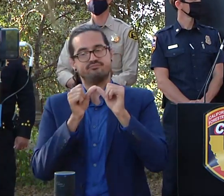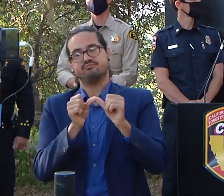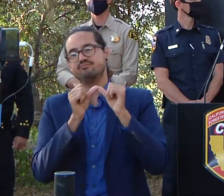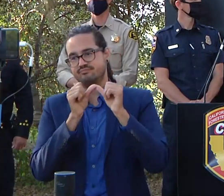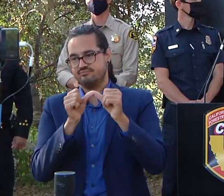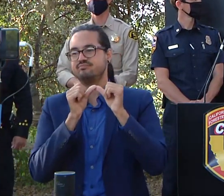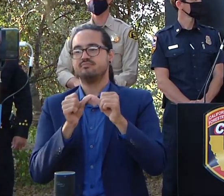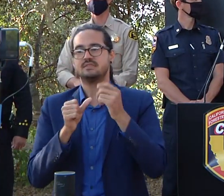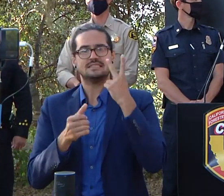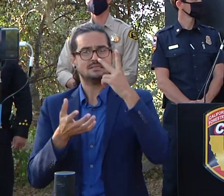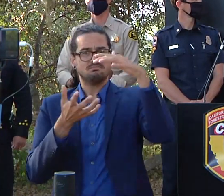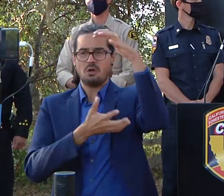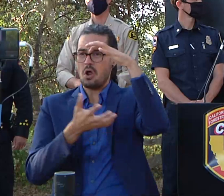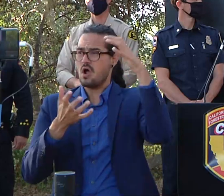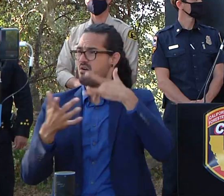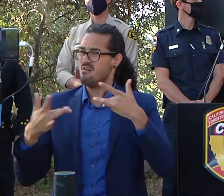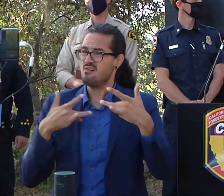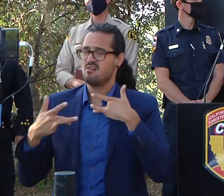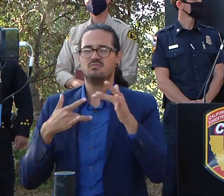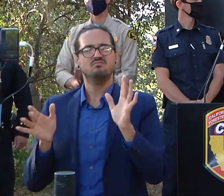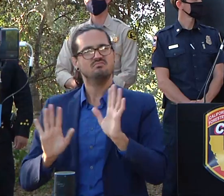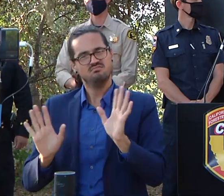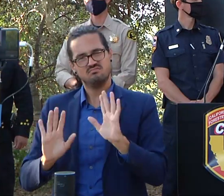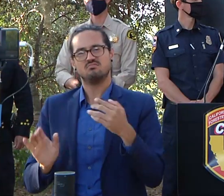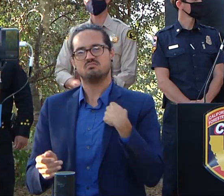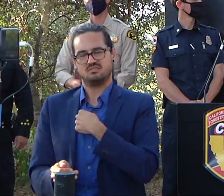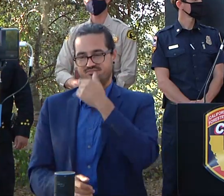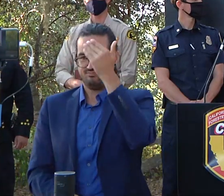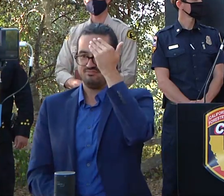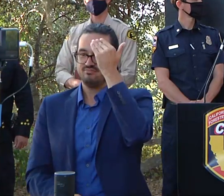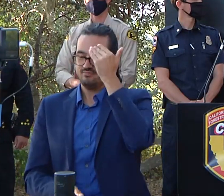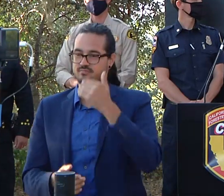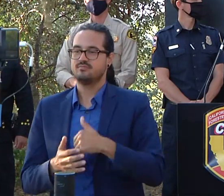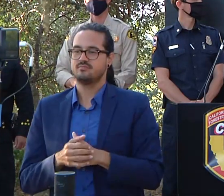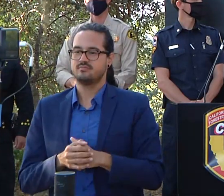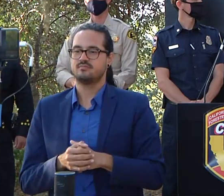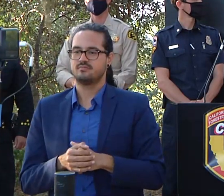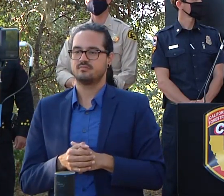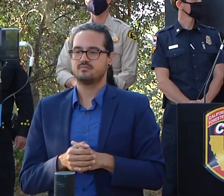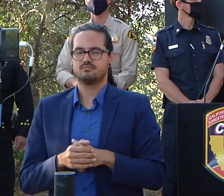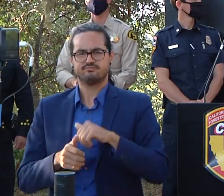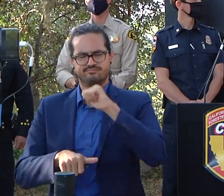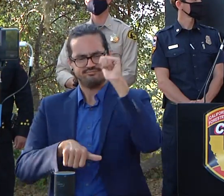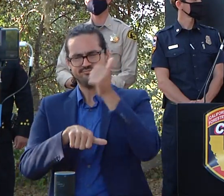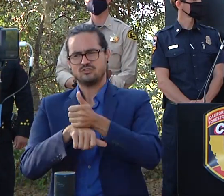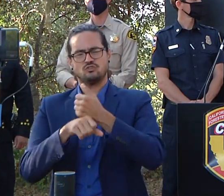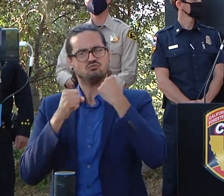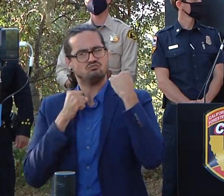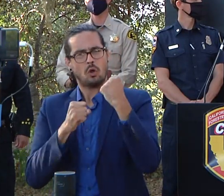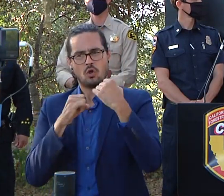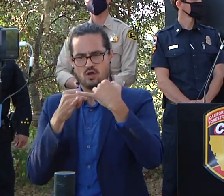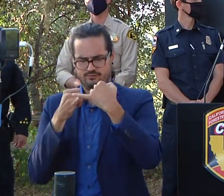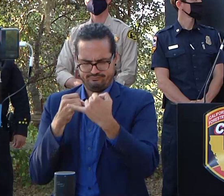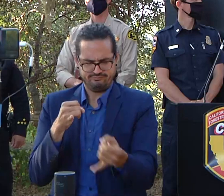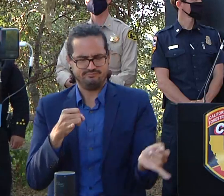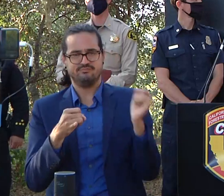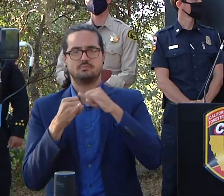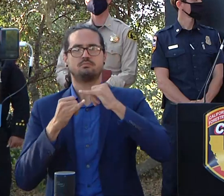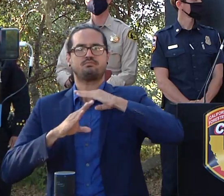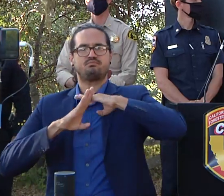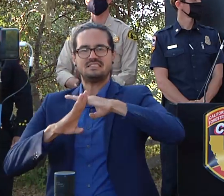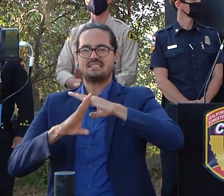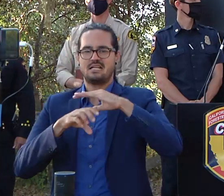but what that does it puts a nice uh solid ring around uh the community of felton and uh will